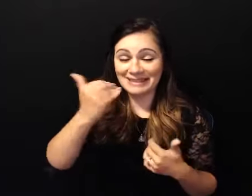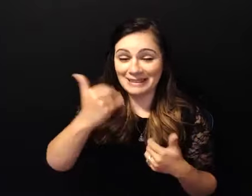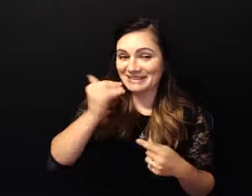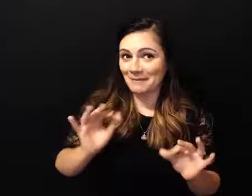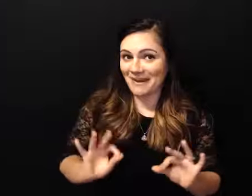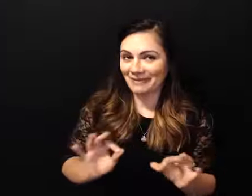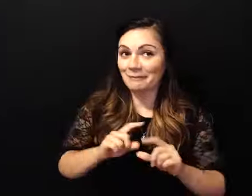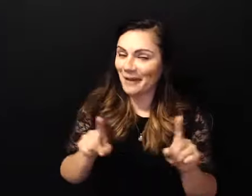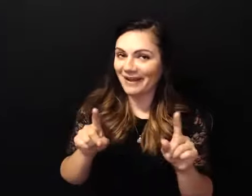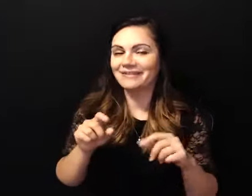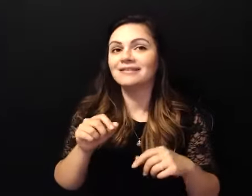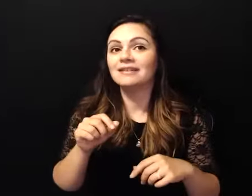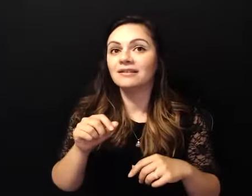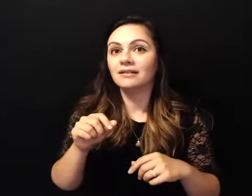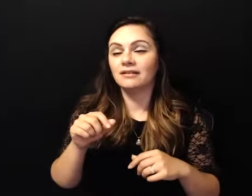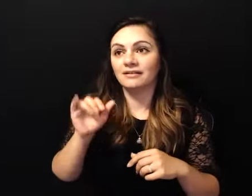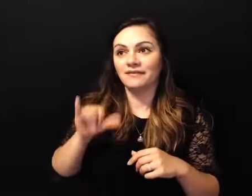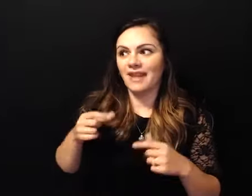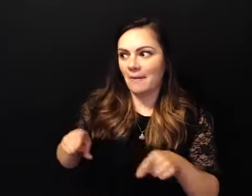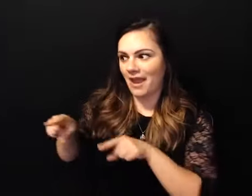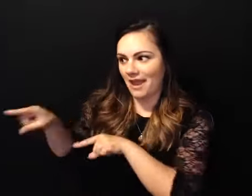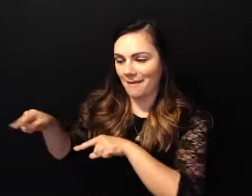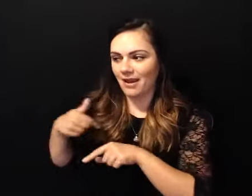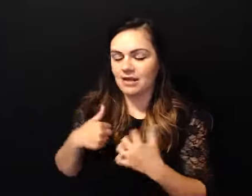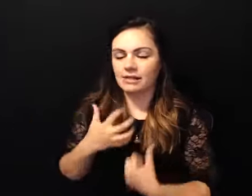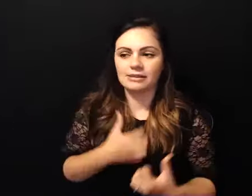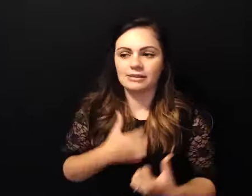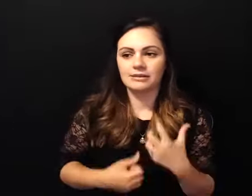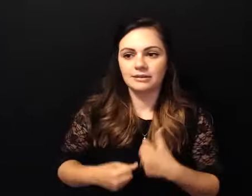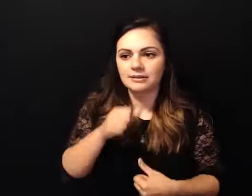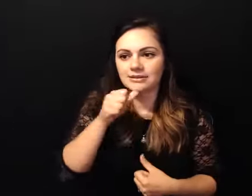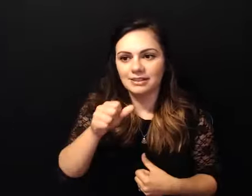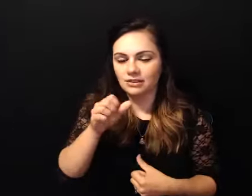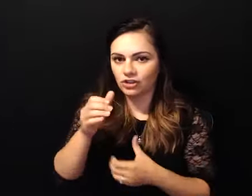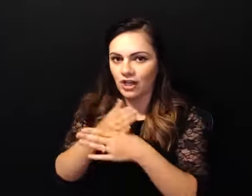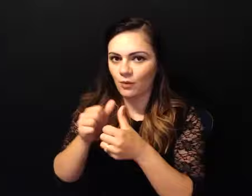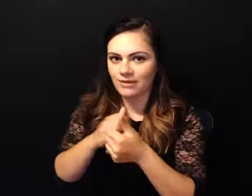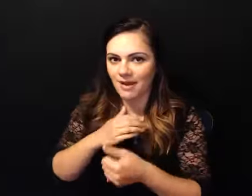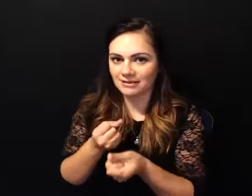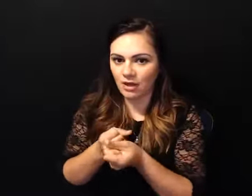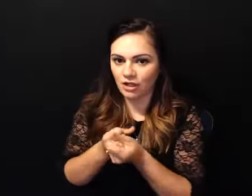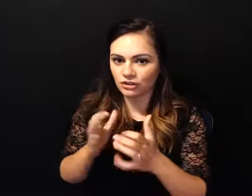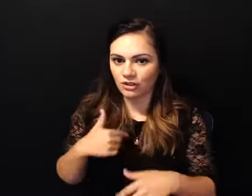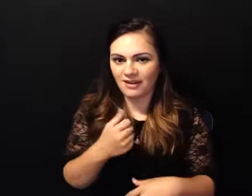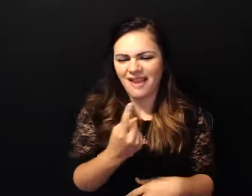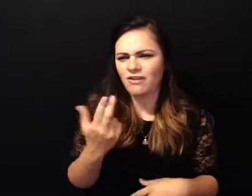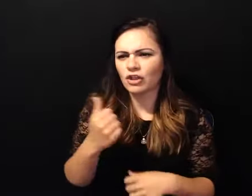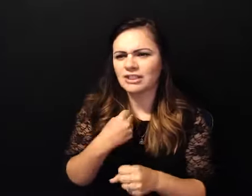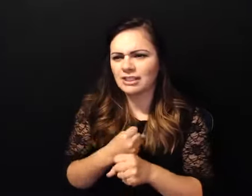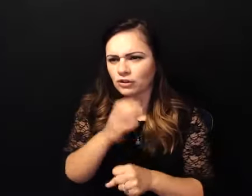life that i'm not sharing with my sponsor and i'm i'm at about 11 to 13 years sober and i'm ready to drink you know uh and the the thing